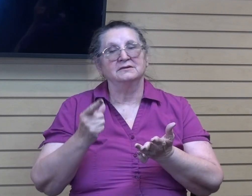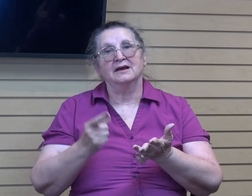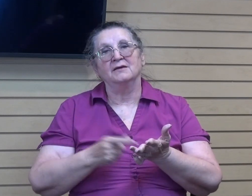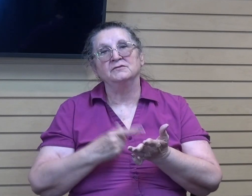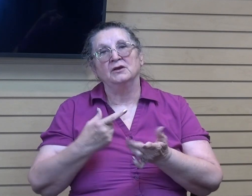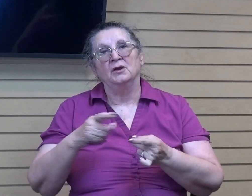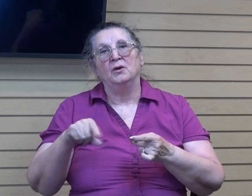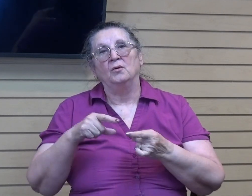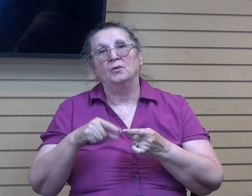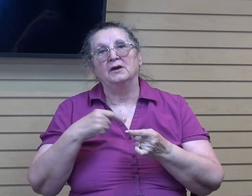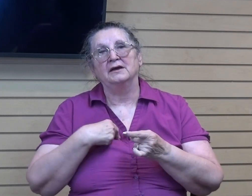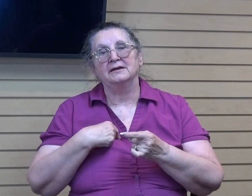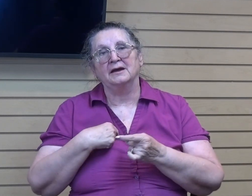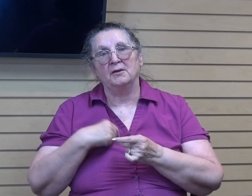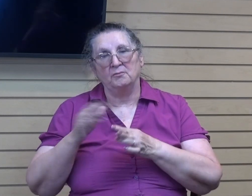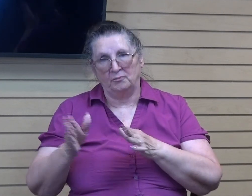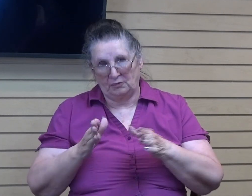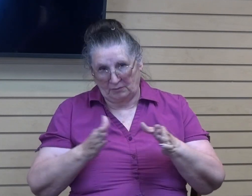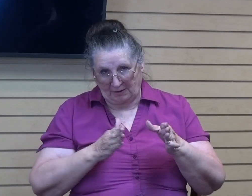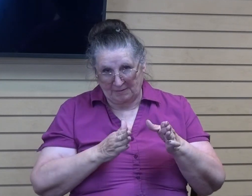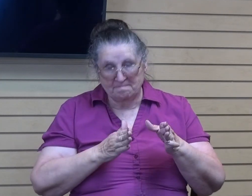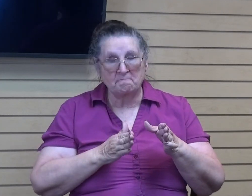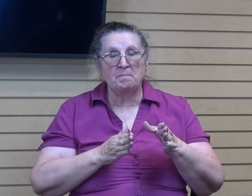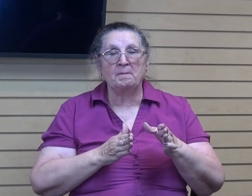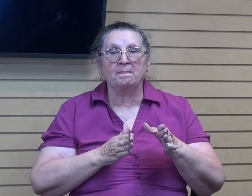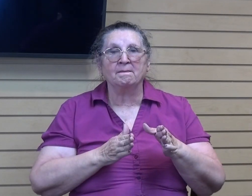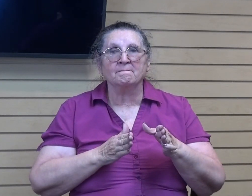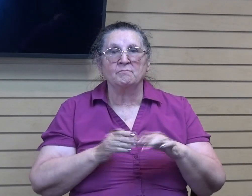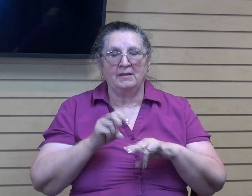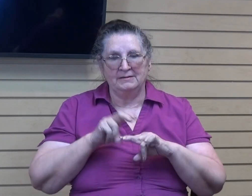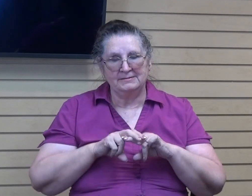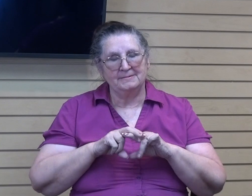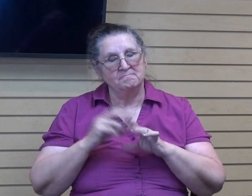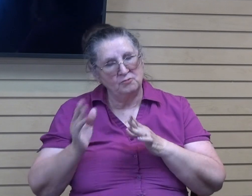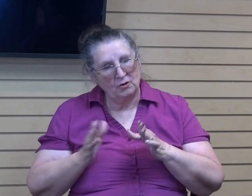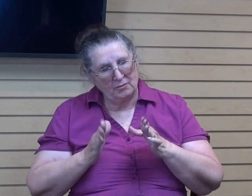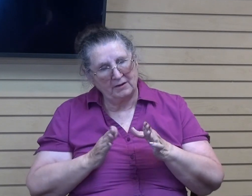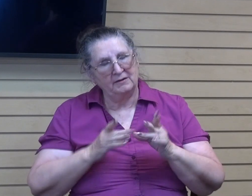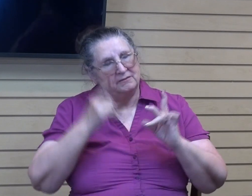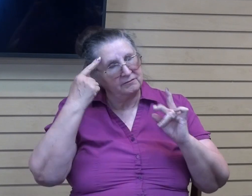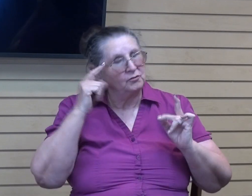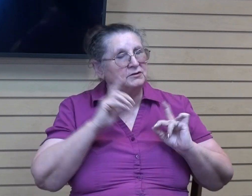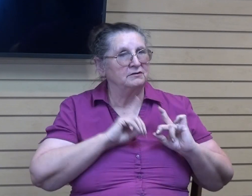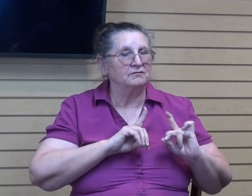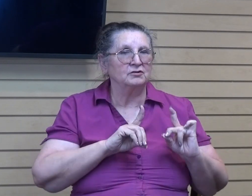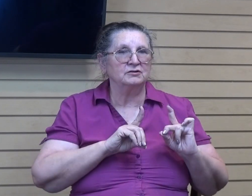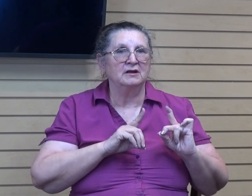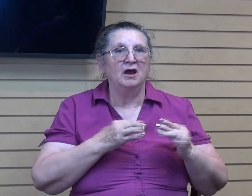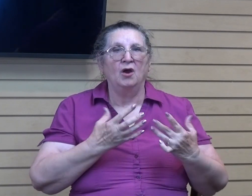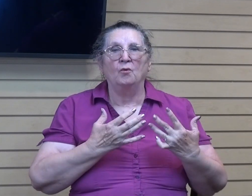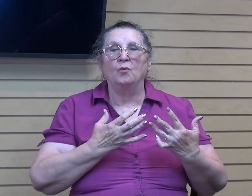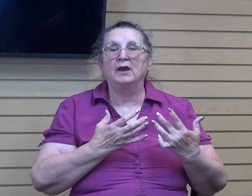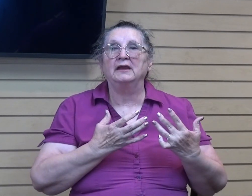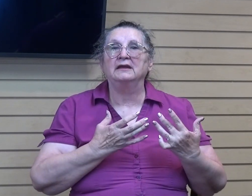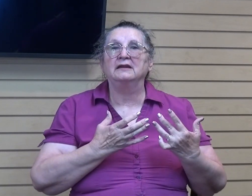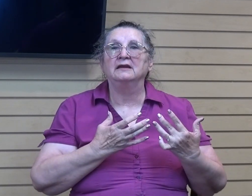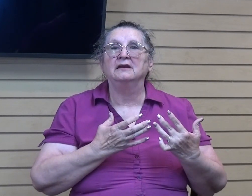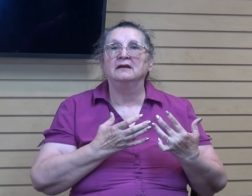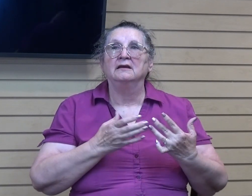I'm getting ready to when I sit down getting ready to do devotion I'm kind of waiting on to hear from the Lord what